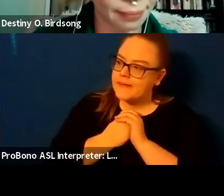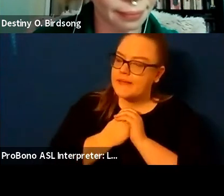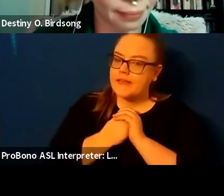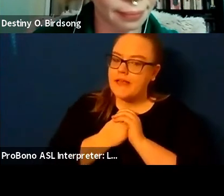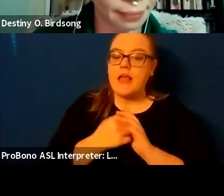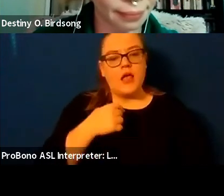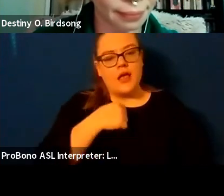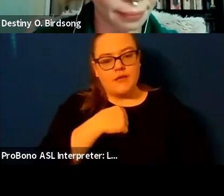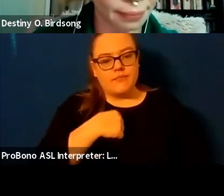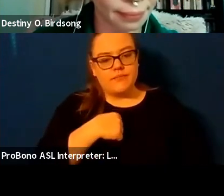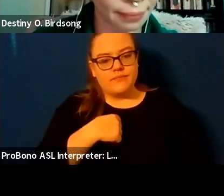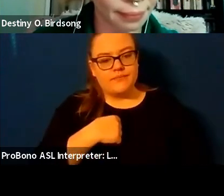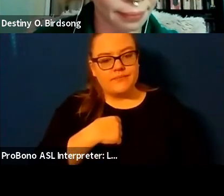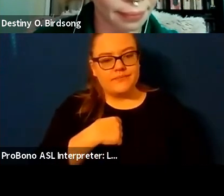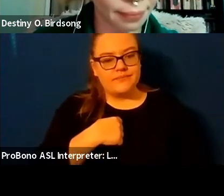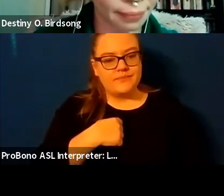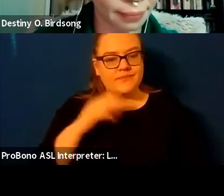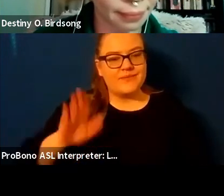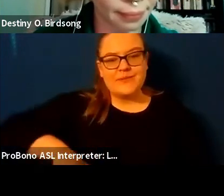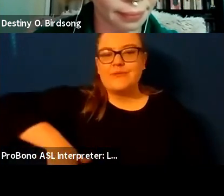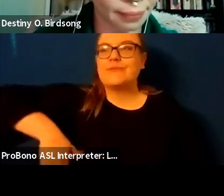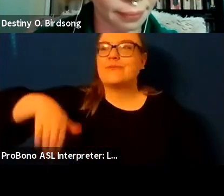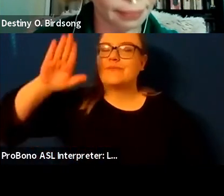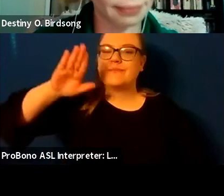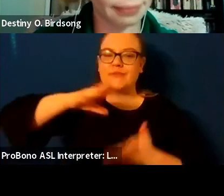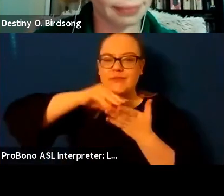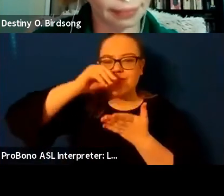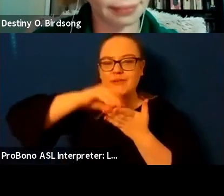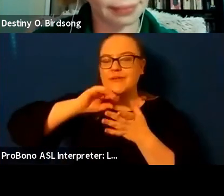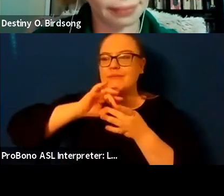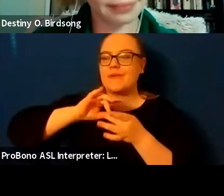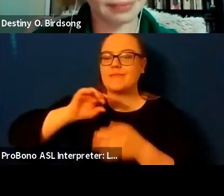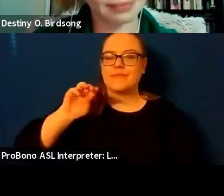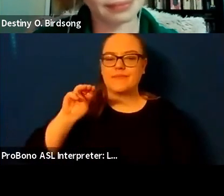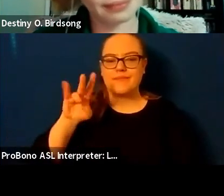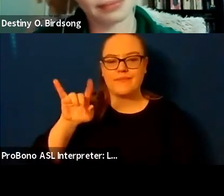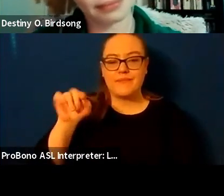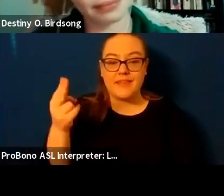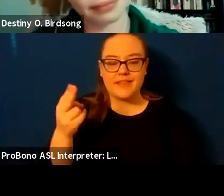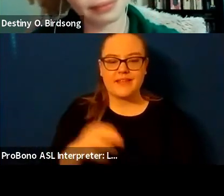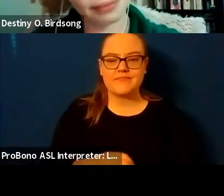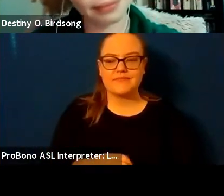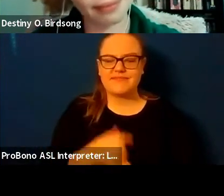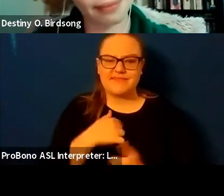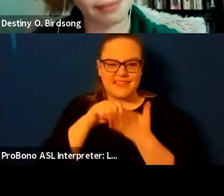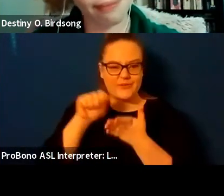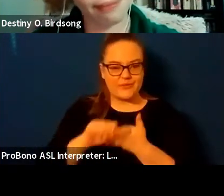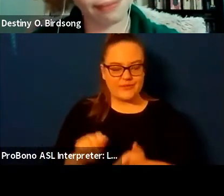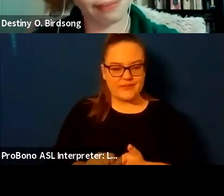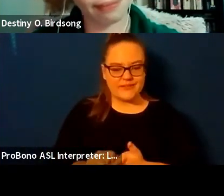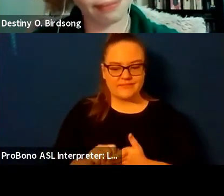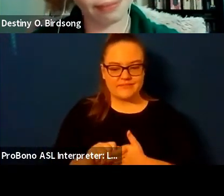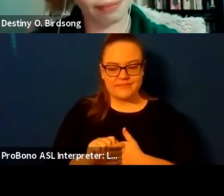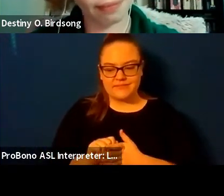grew up just like reading you know myth and and i think that um writing non-fiction especially